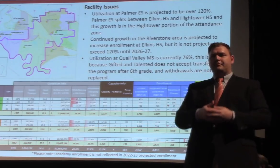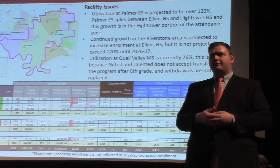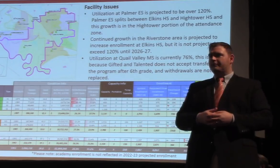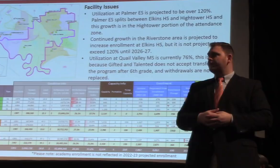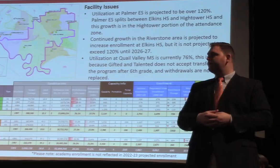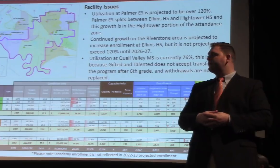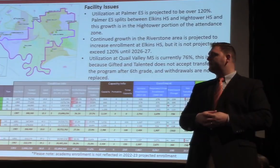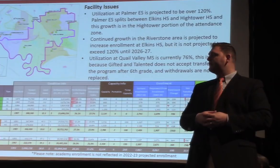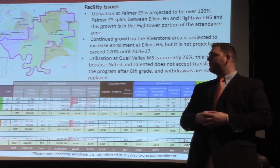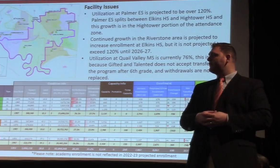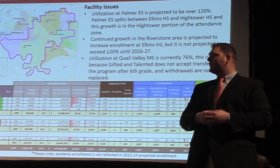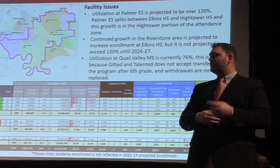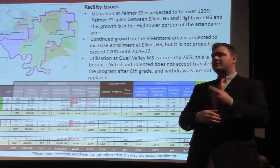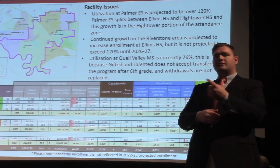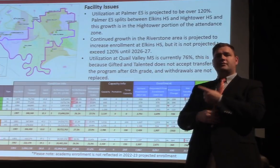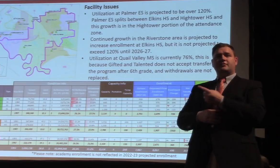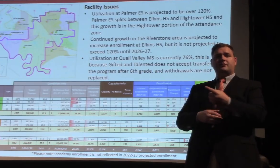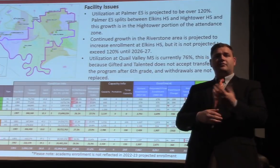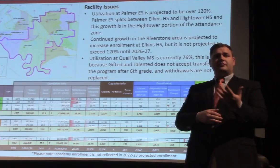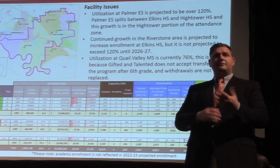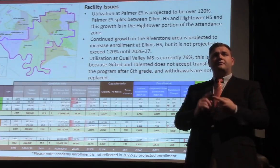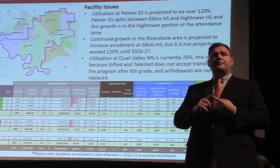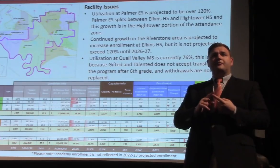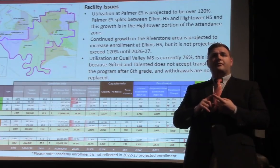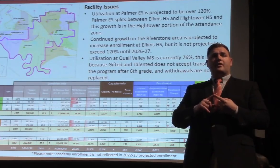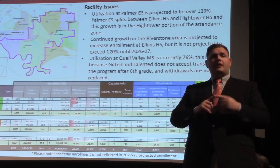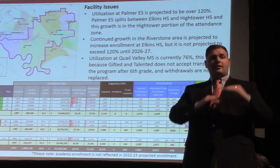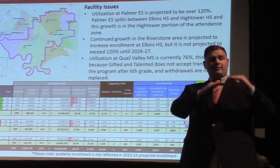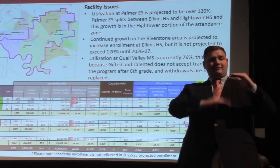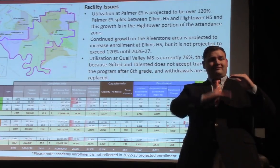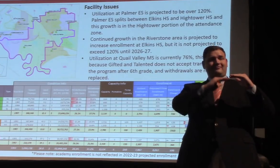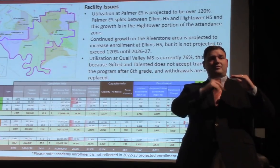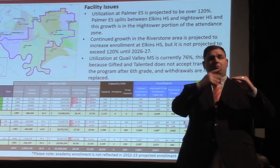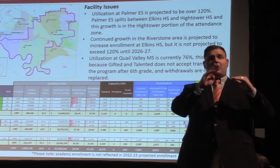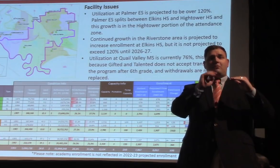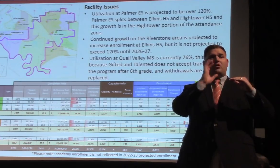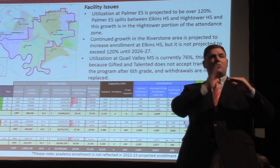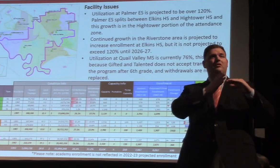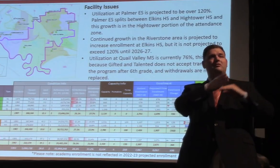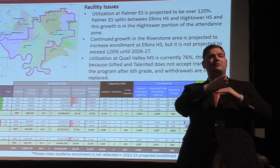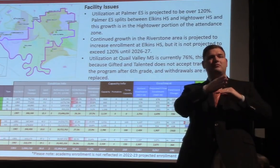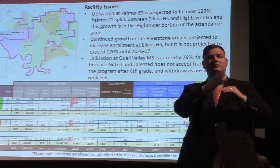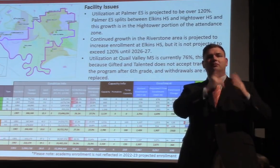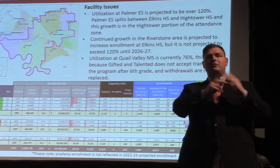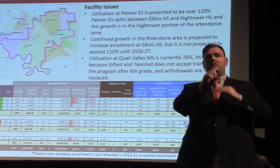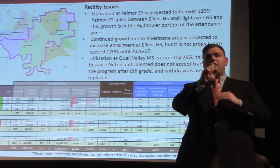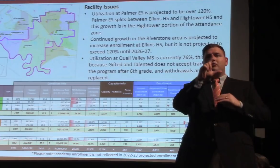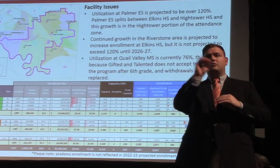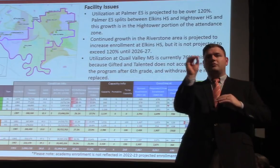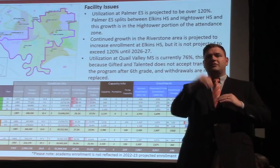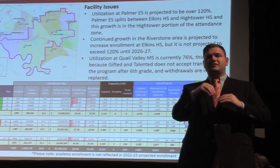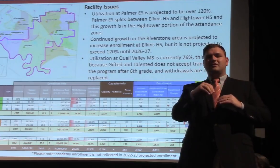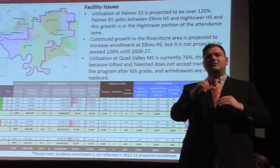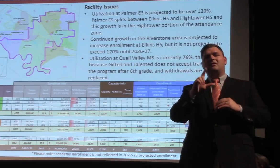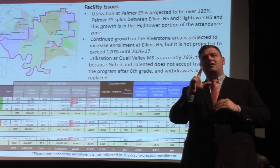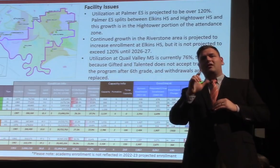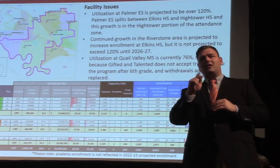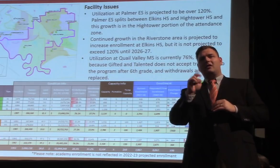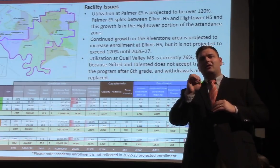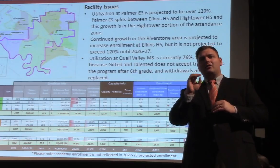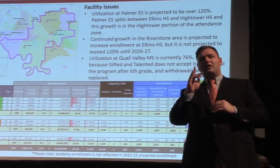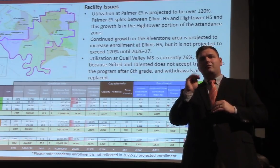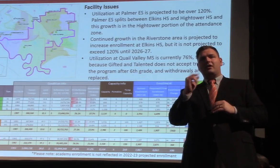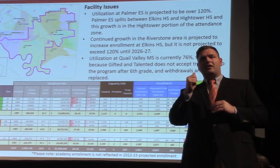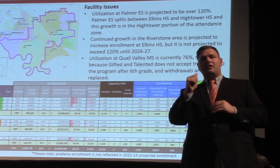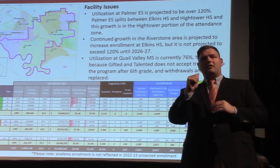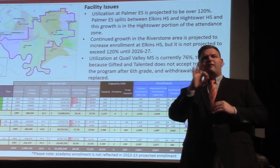So our issues here, our utilization at Palmer is projected to be over 120%. And that's due to that growth that we have in that Lake Olympia, Fort Benton Road